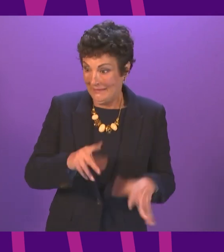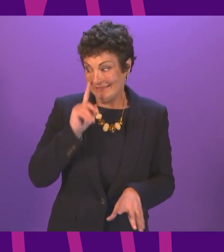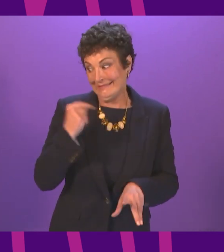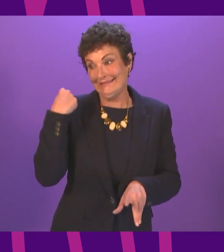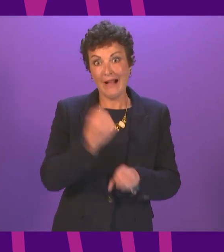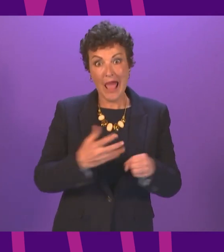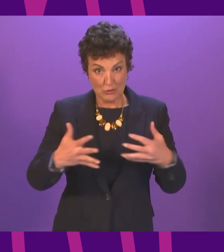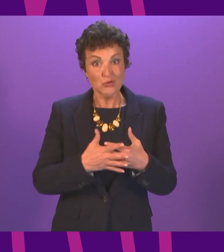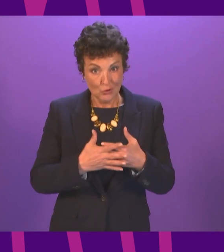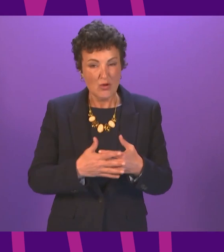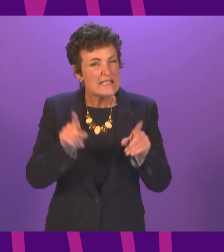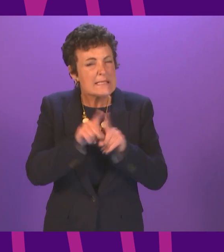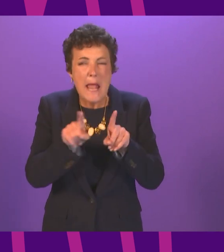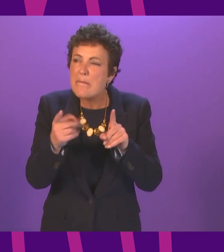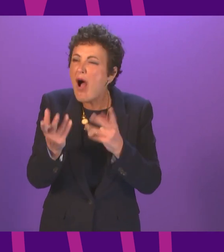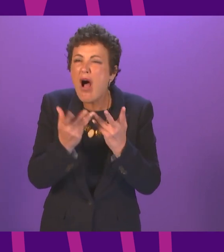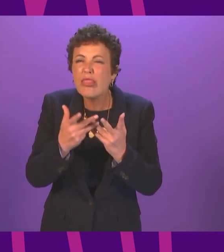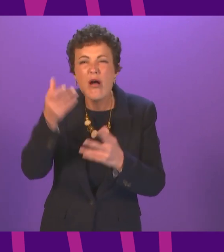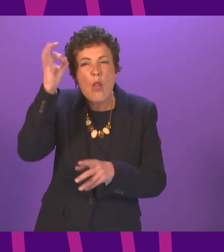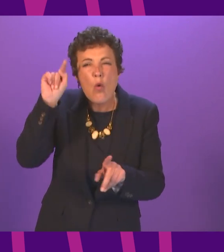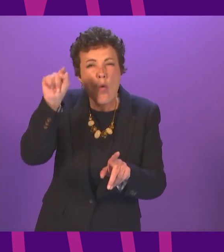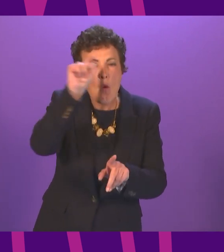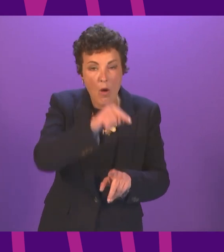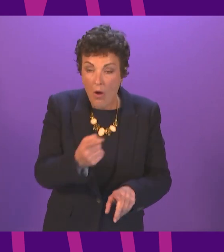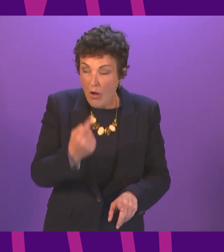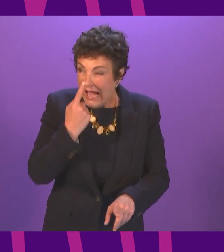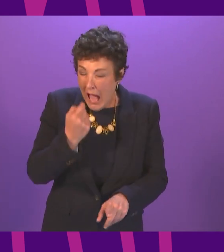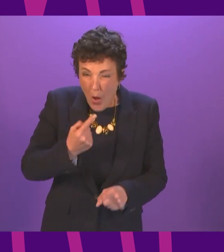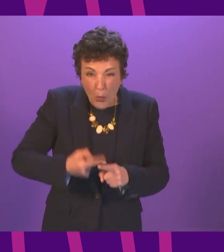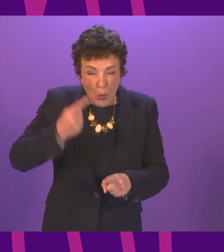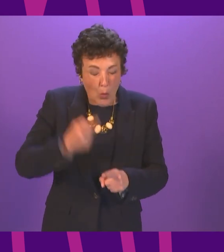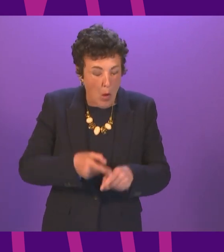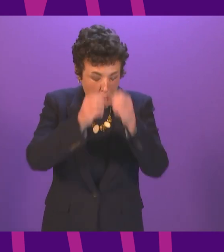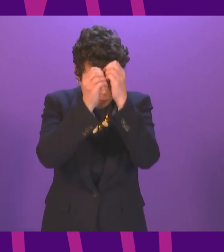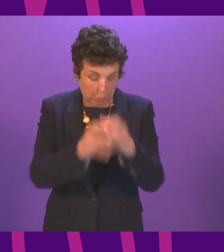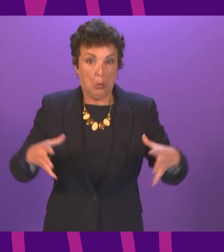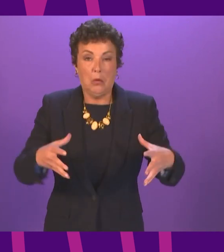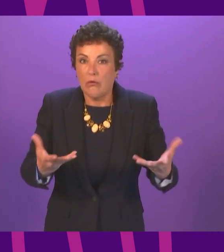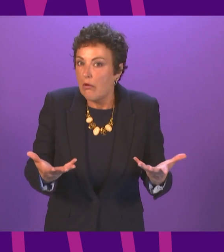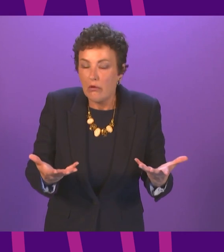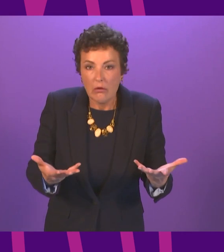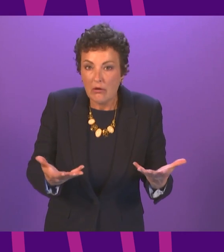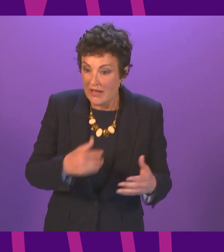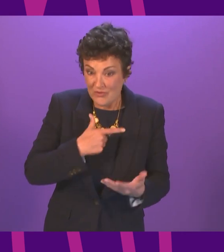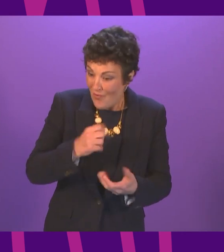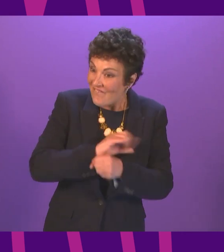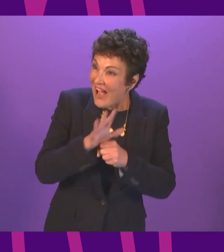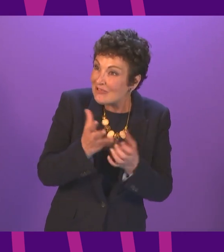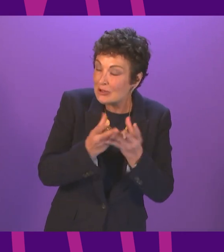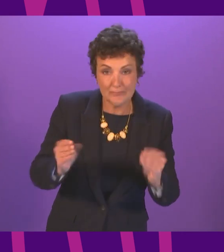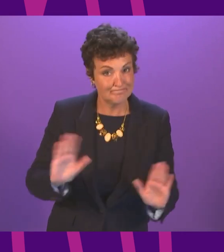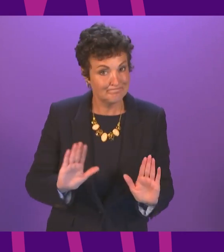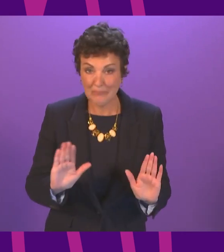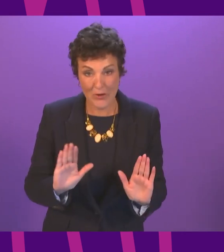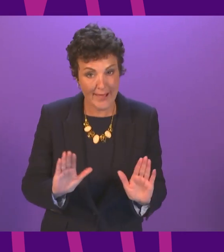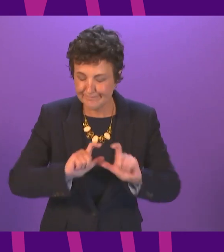and in some other local authority areas, case numbers can quickly increase and we are not yet free of this virus. I am